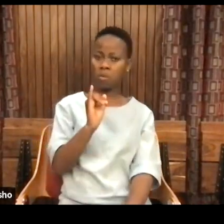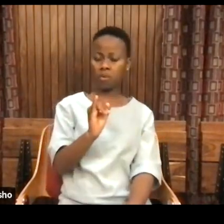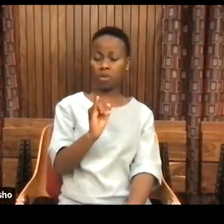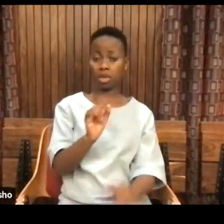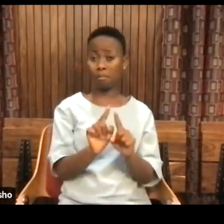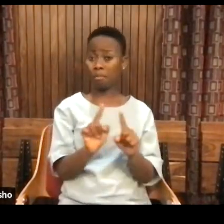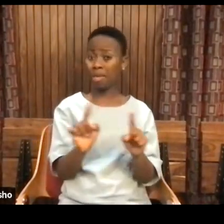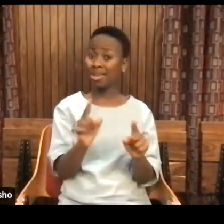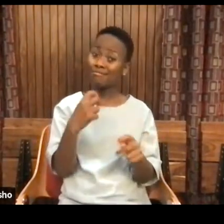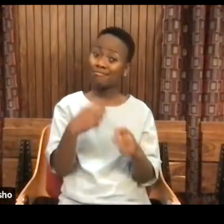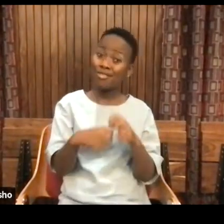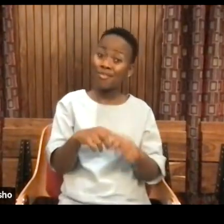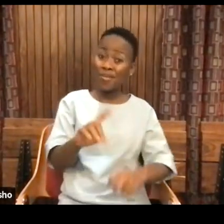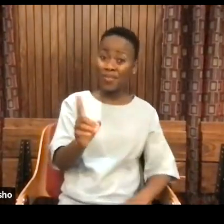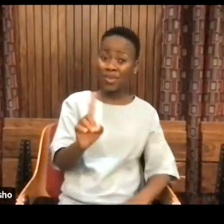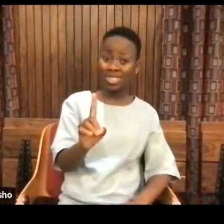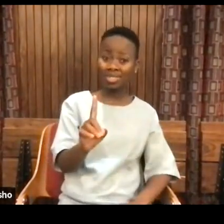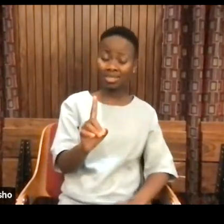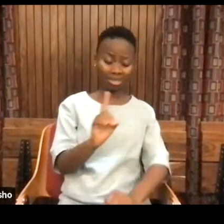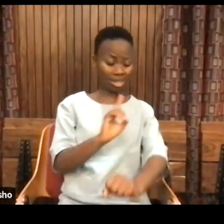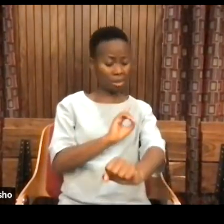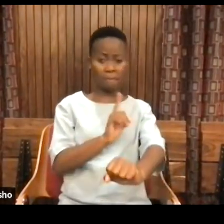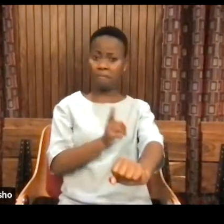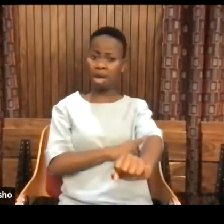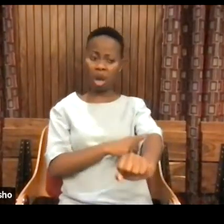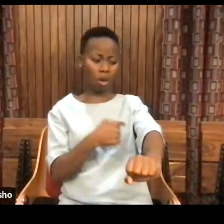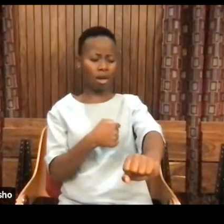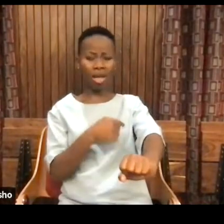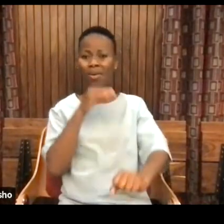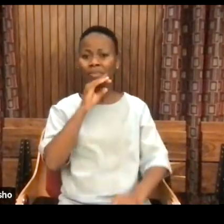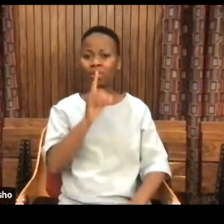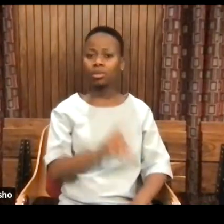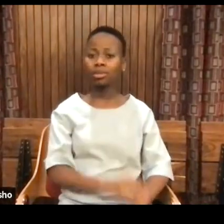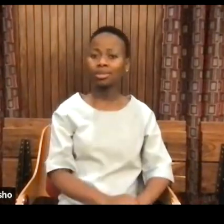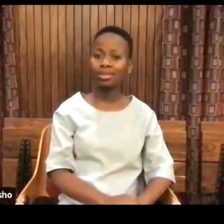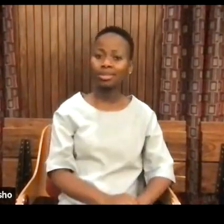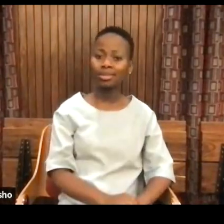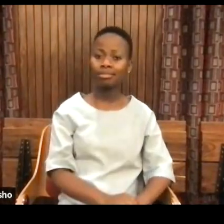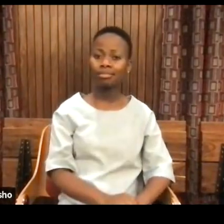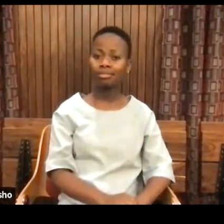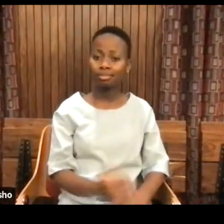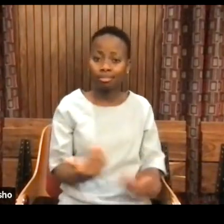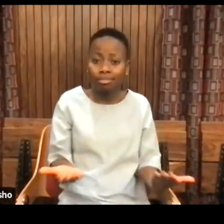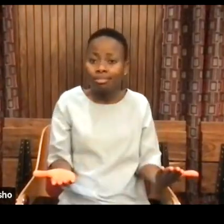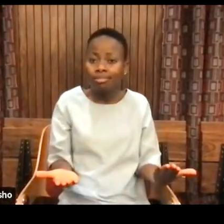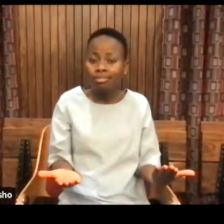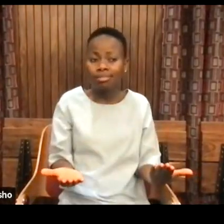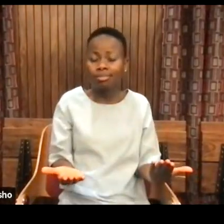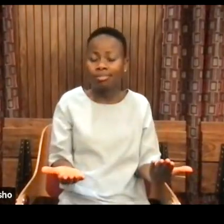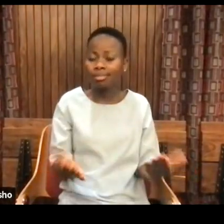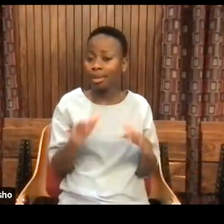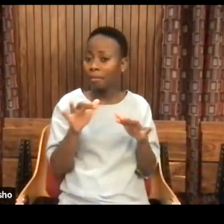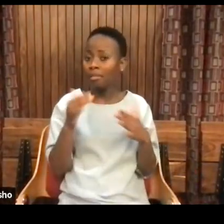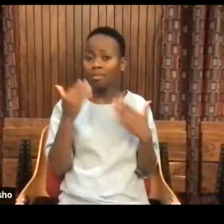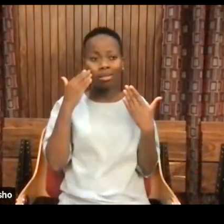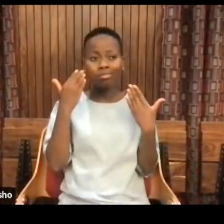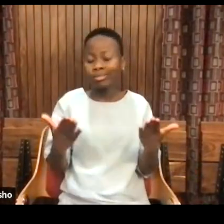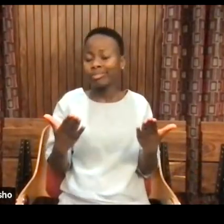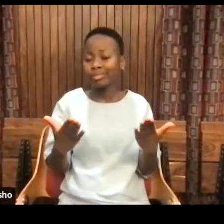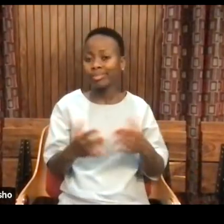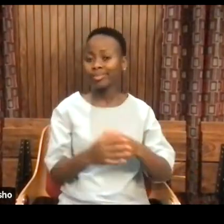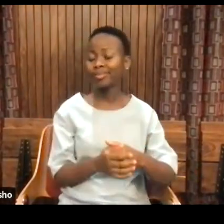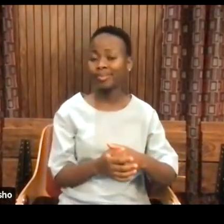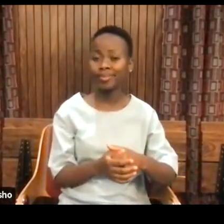The problem is not many people define what they mean by power. Power corrupts. A lot of people don't define it.